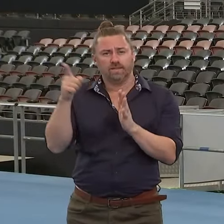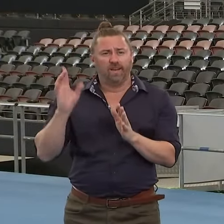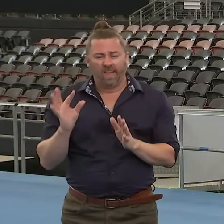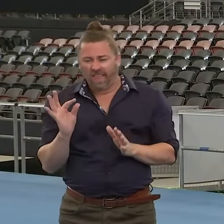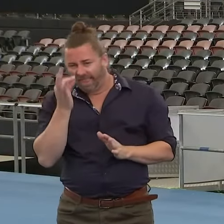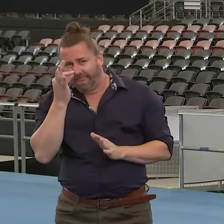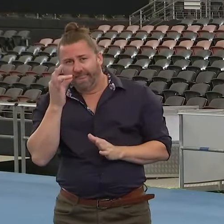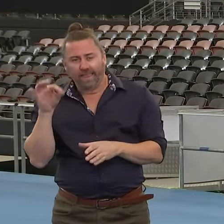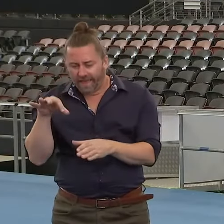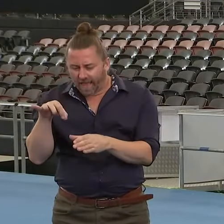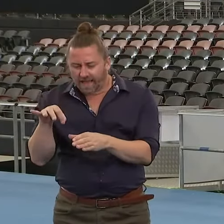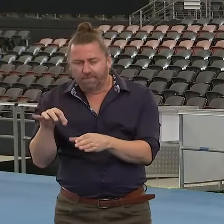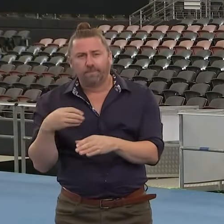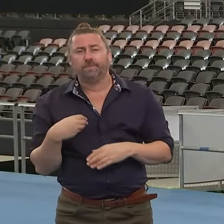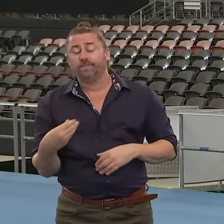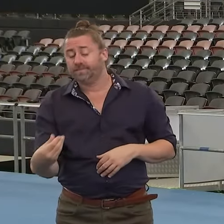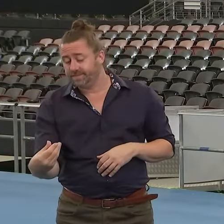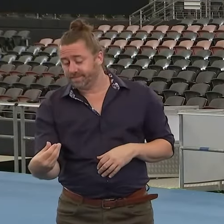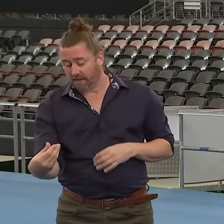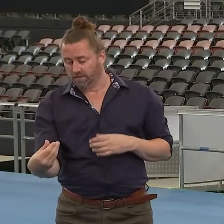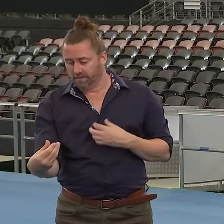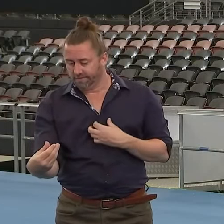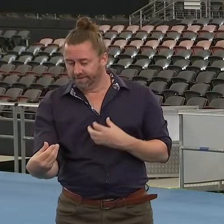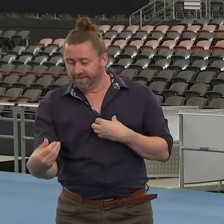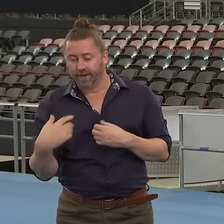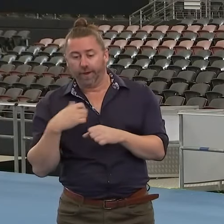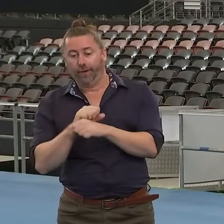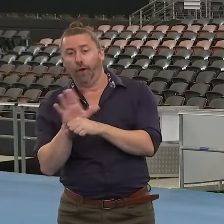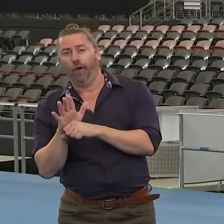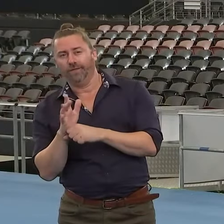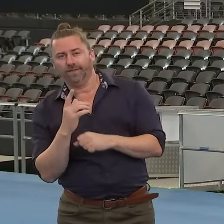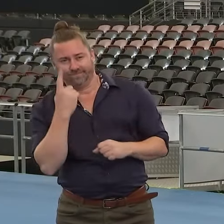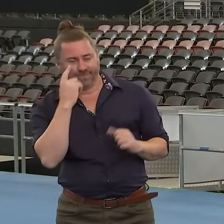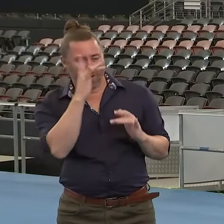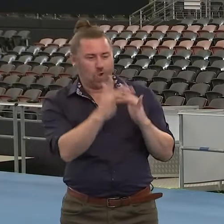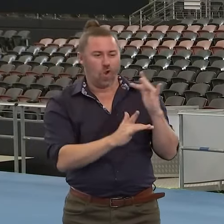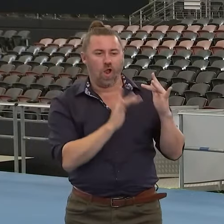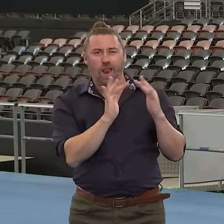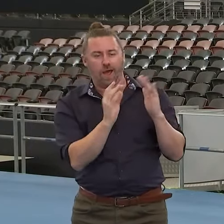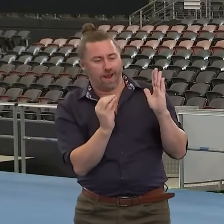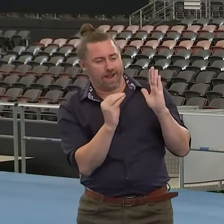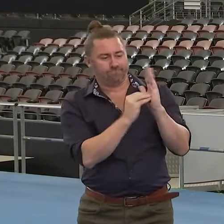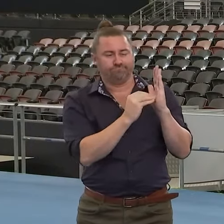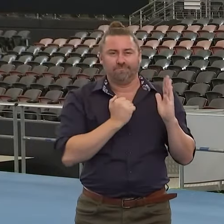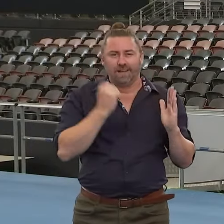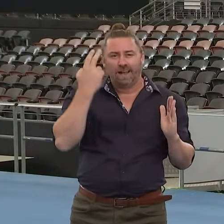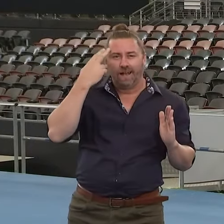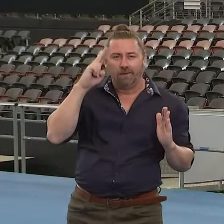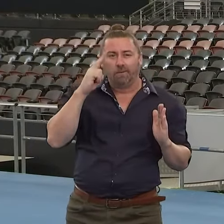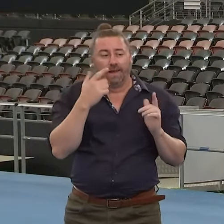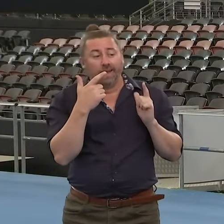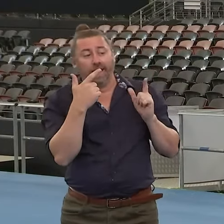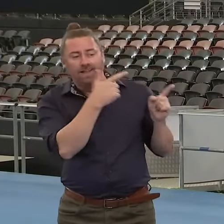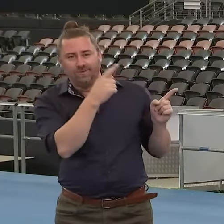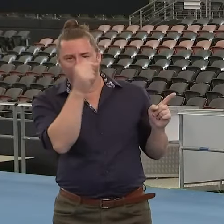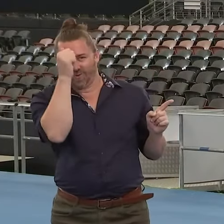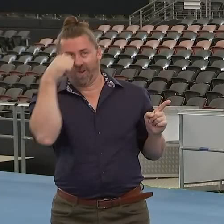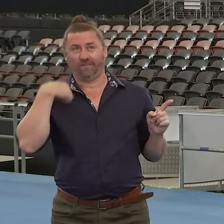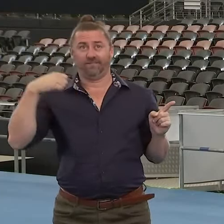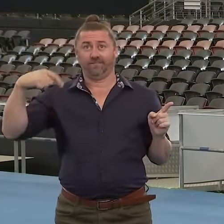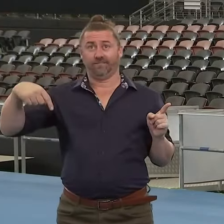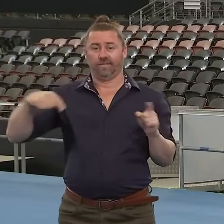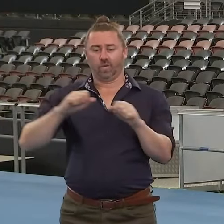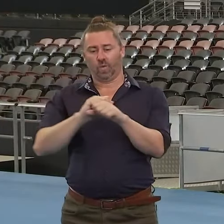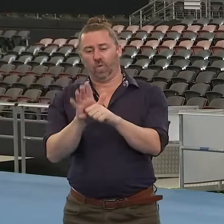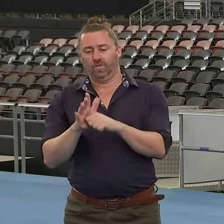Queenslanders for continuing to inform us when they do get that positive test at home. And that's going to be more important as we move